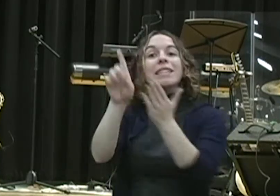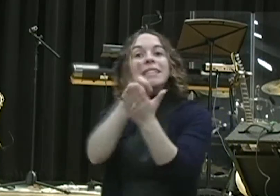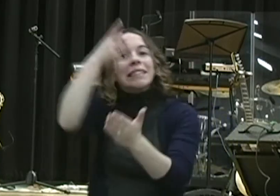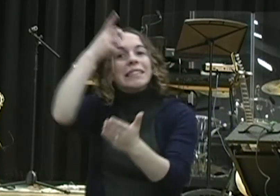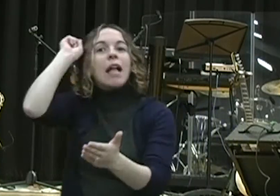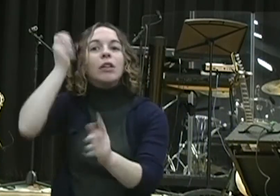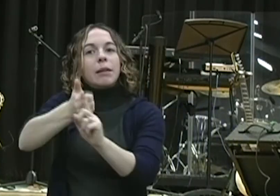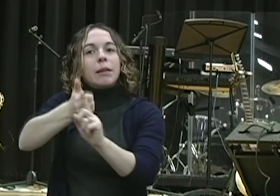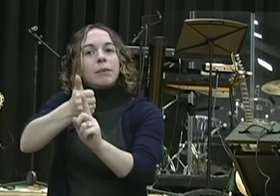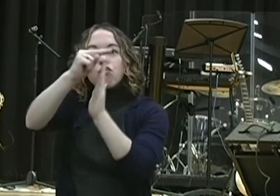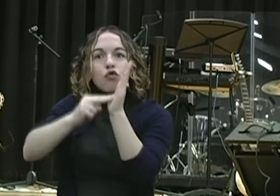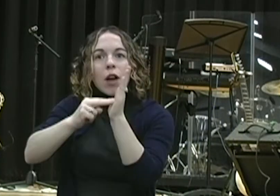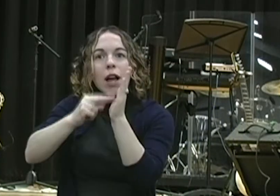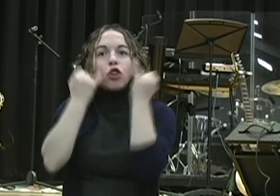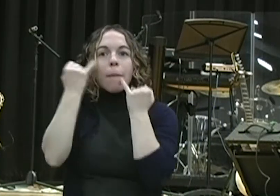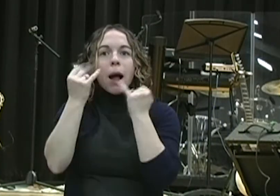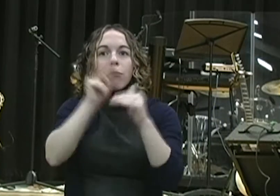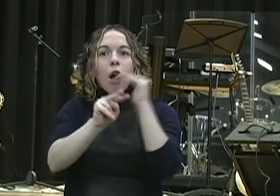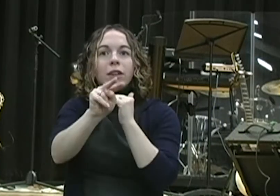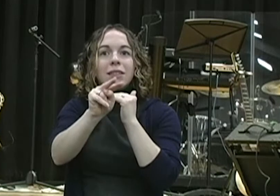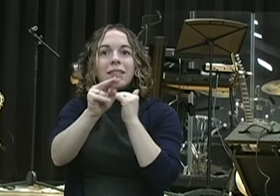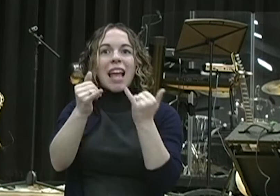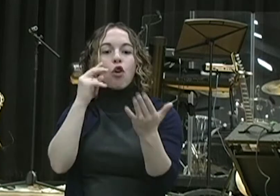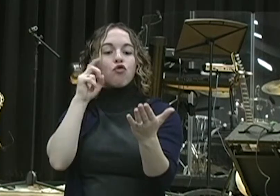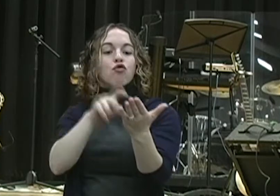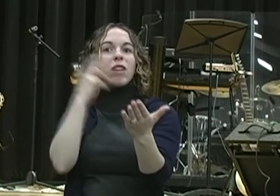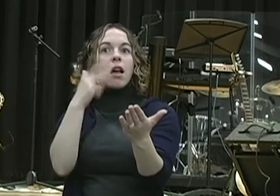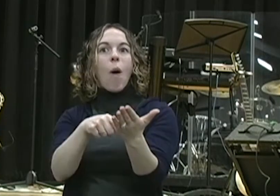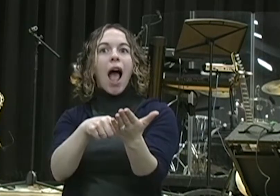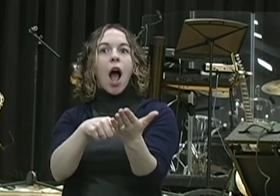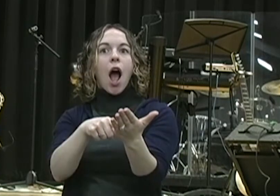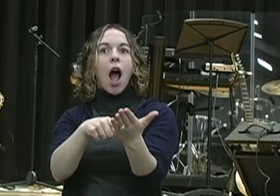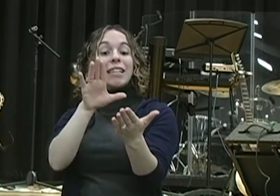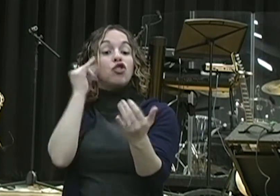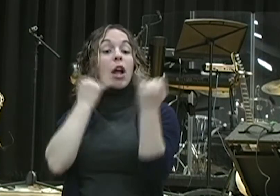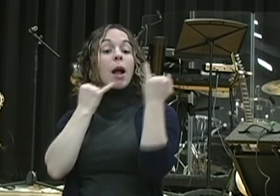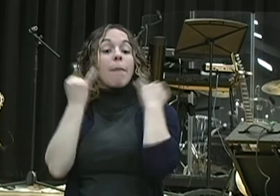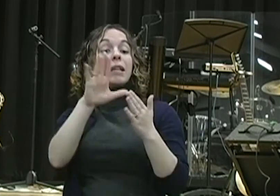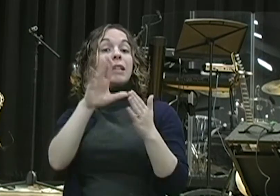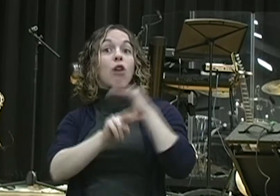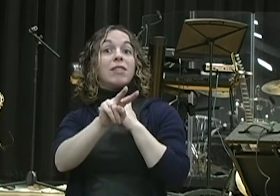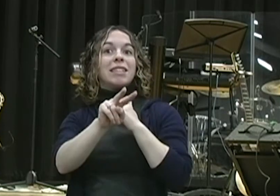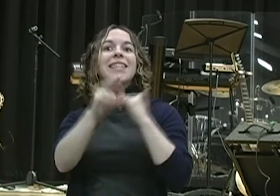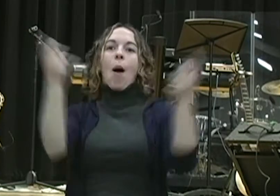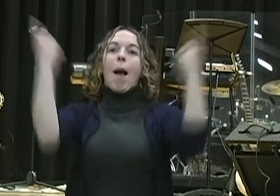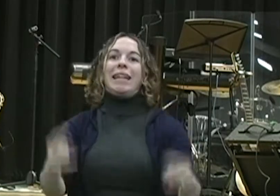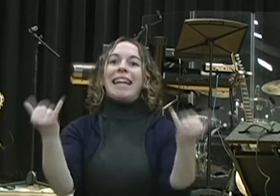seek the face of God. I'd like to share a big truth right now. Now think about this for a second. God said that